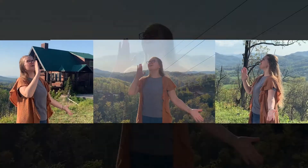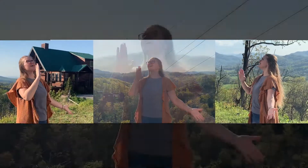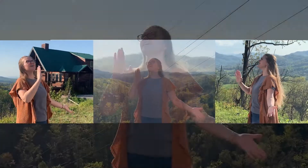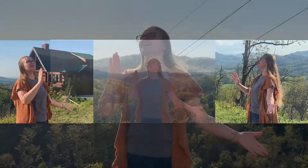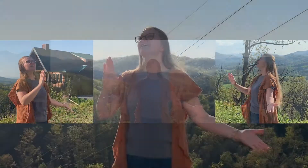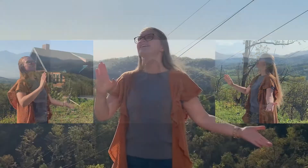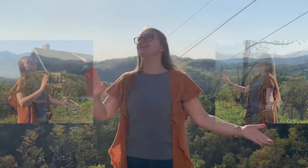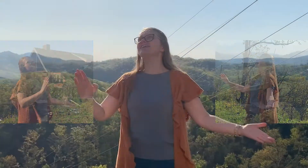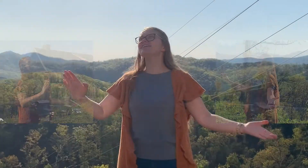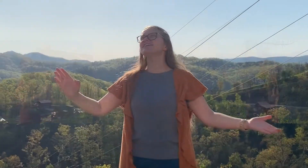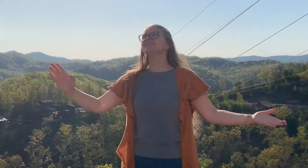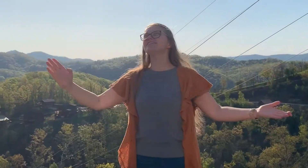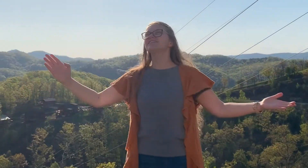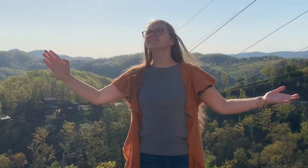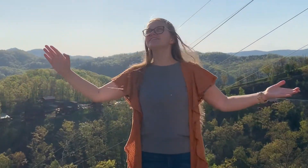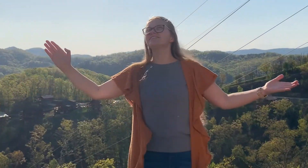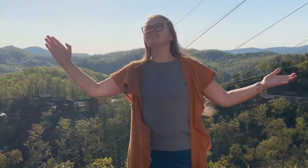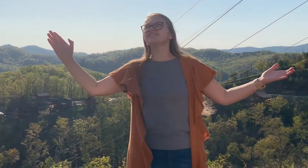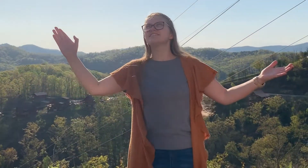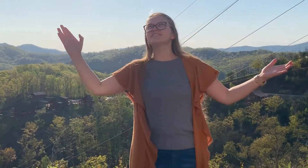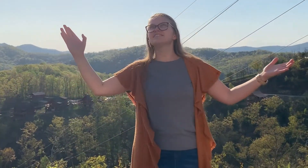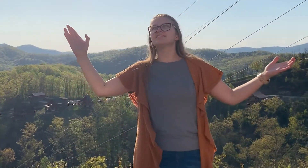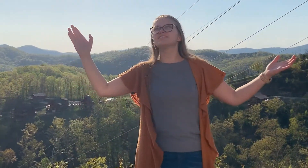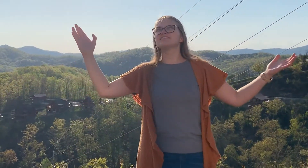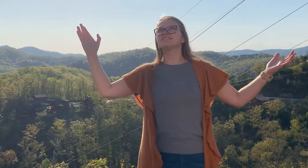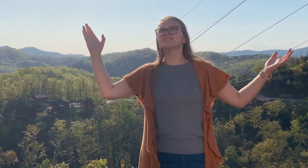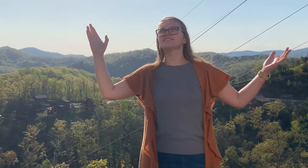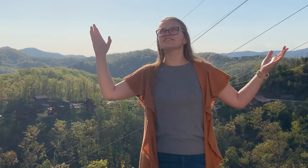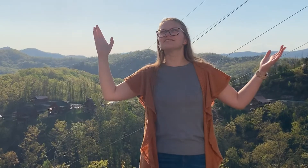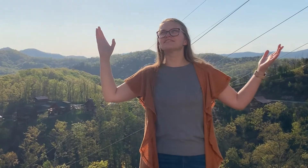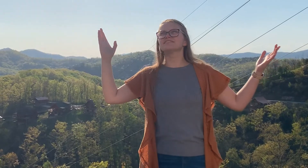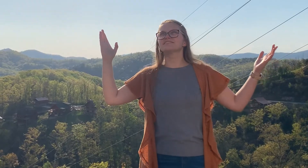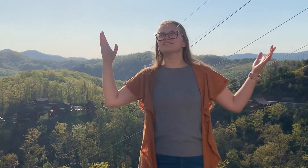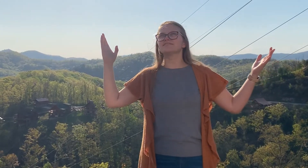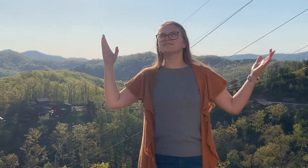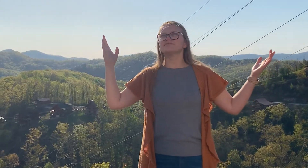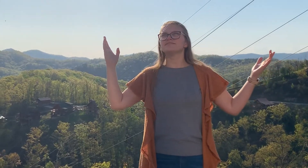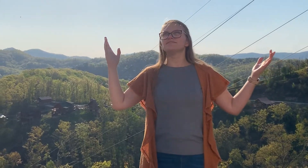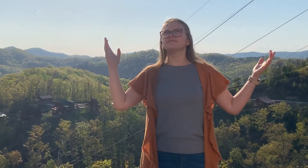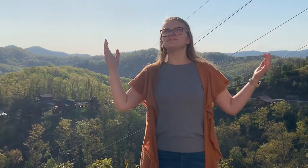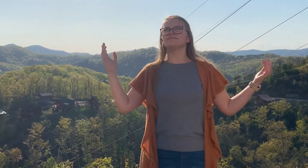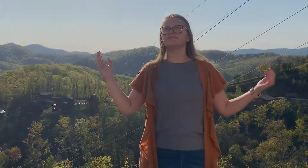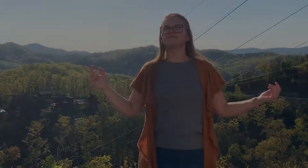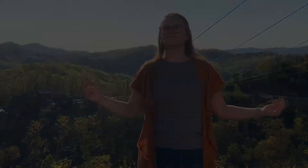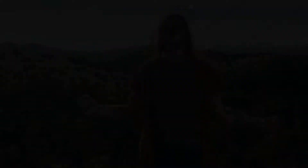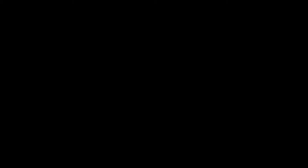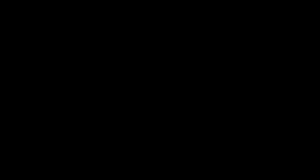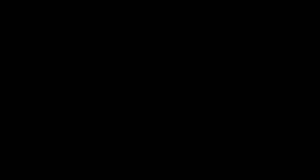I'm gonna sing you.